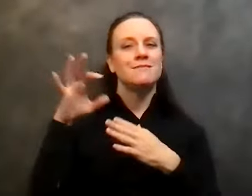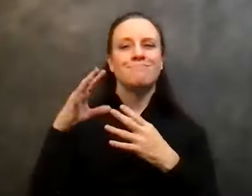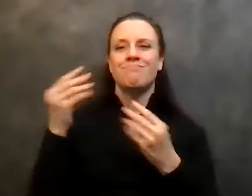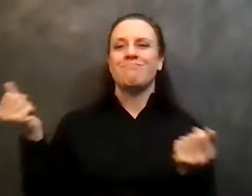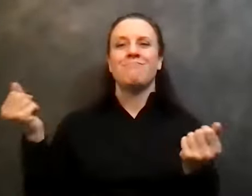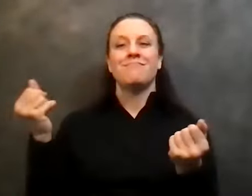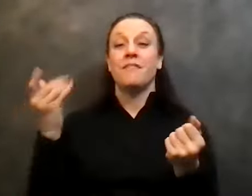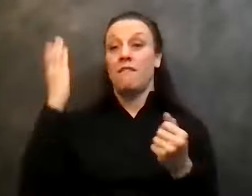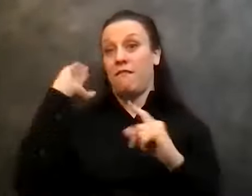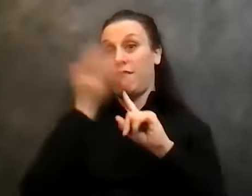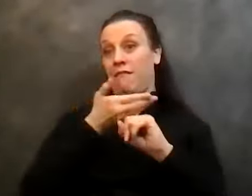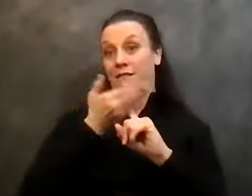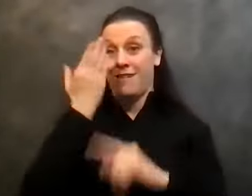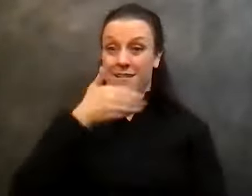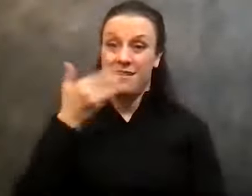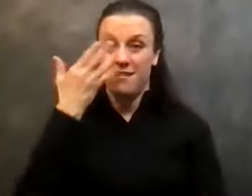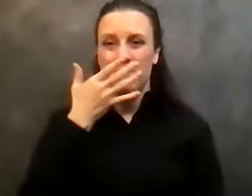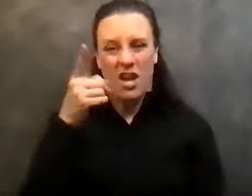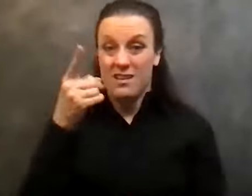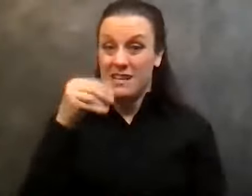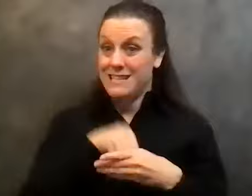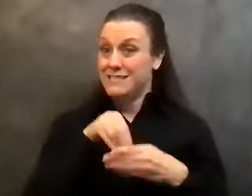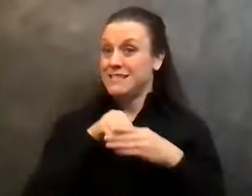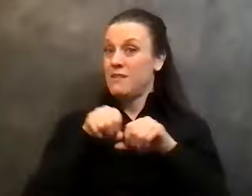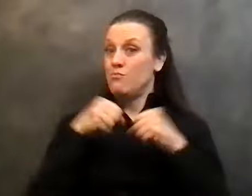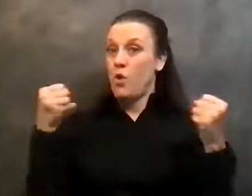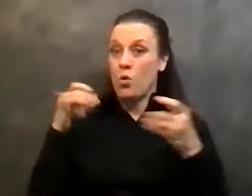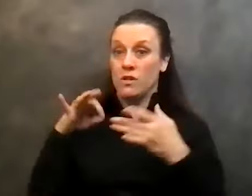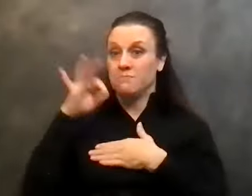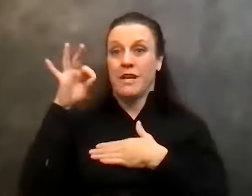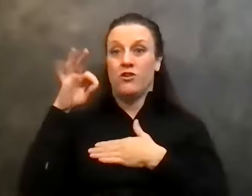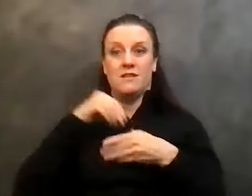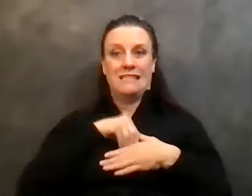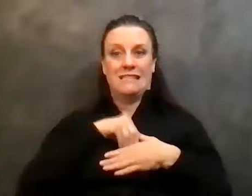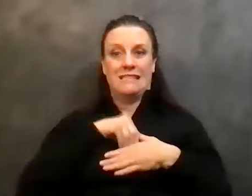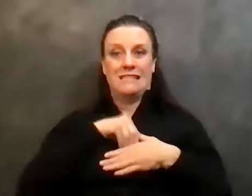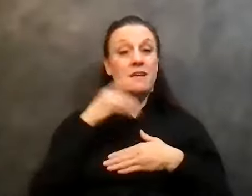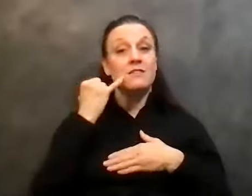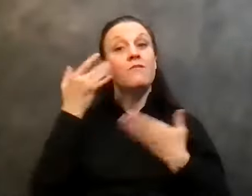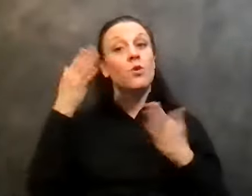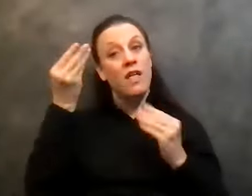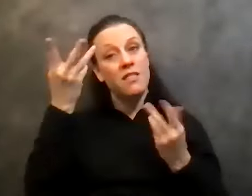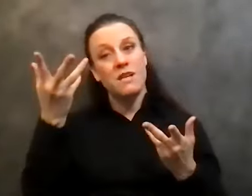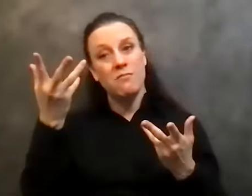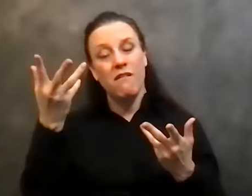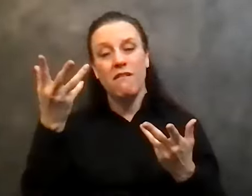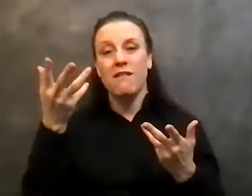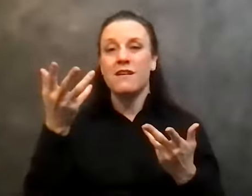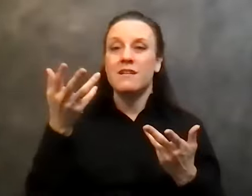but you got a broken spirit, you know, because if you let the people down, like we let them down,